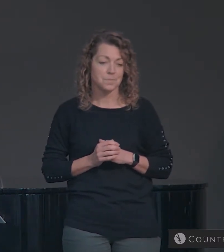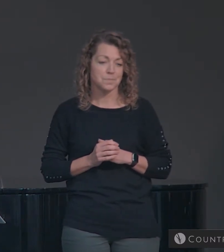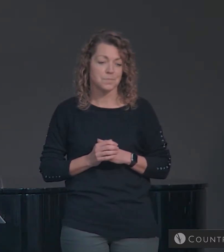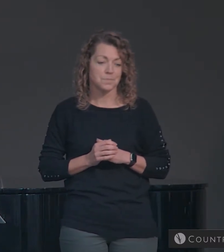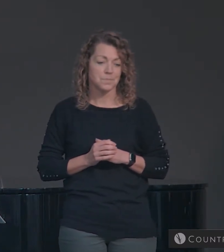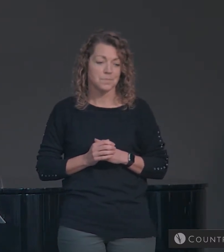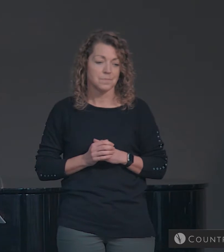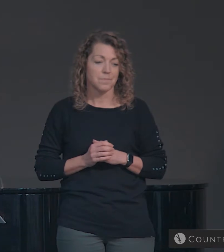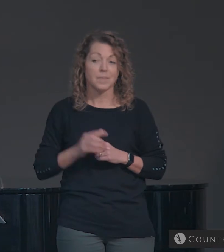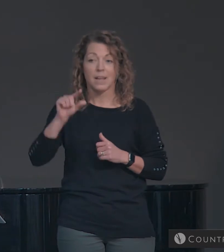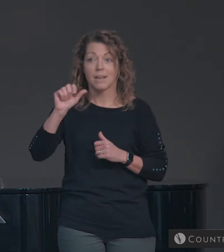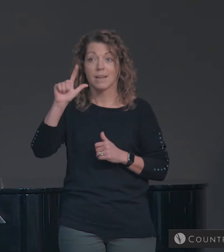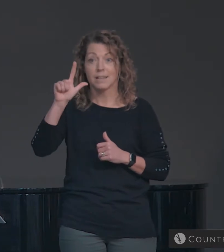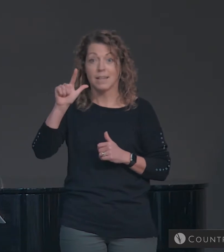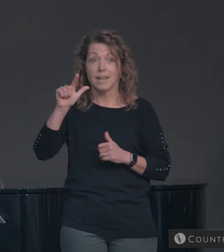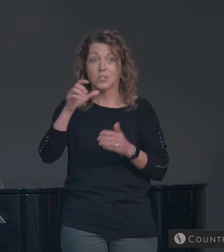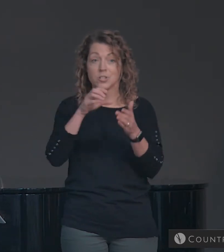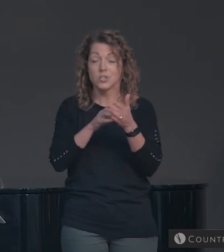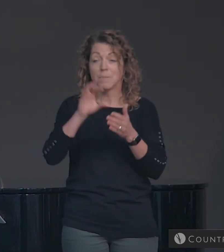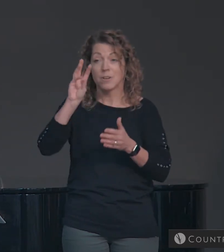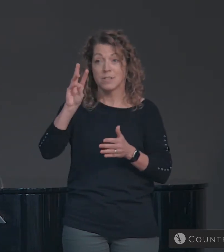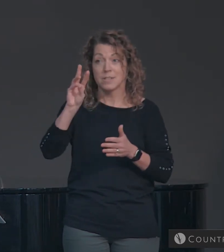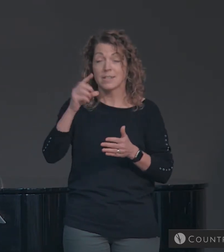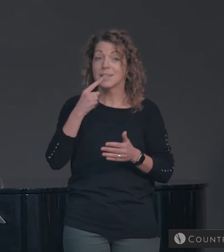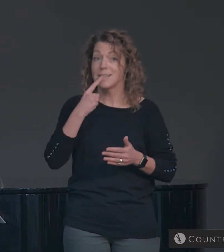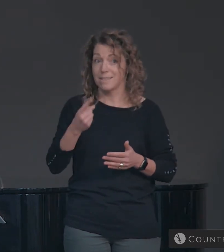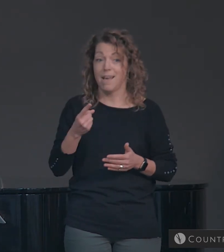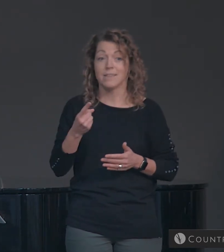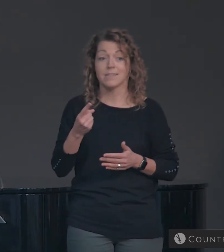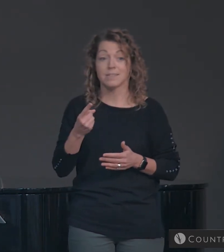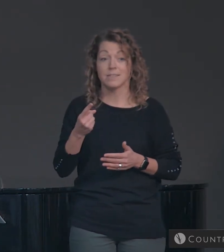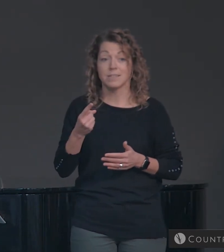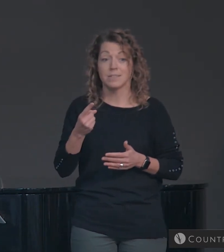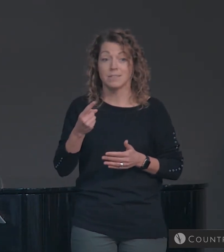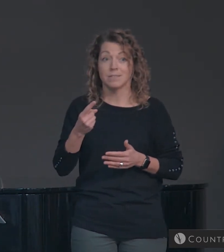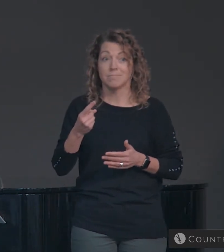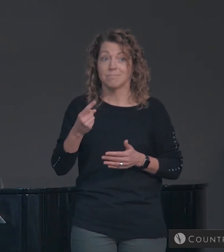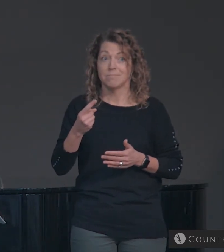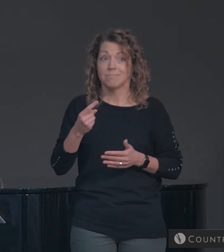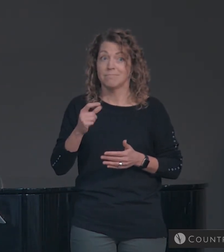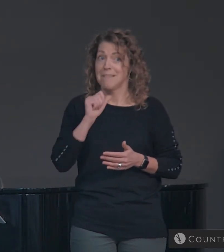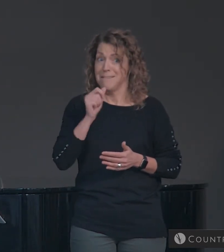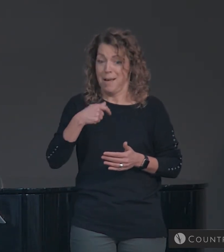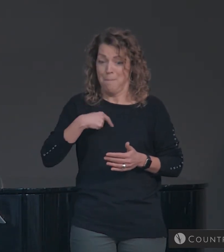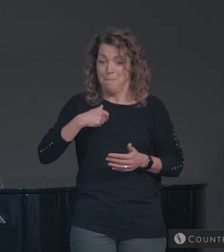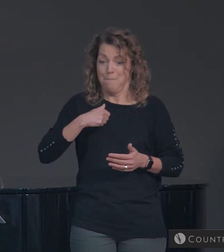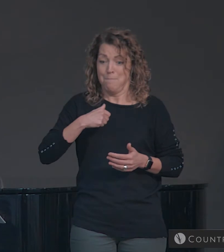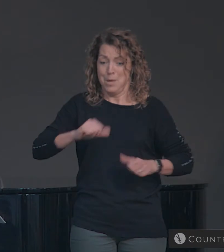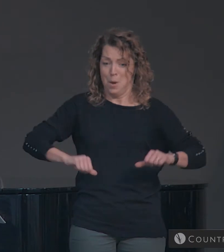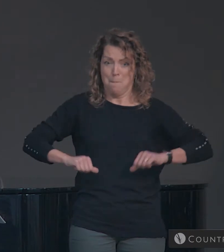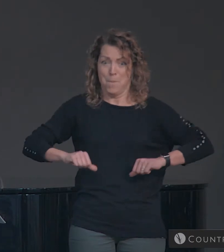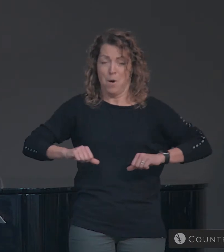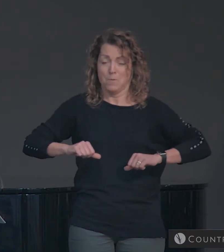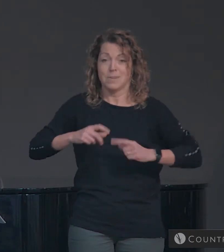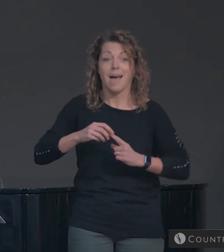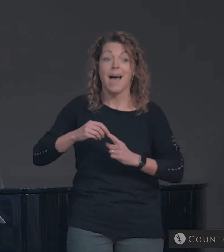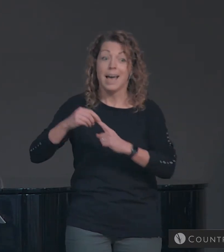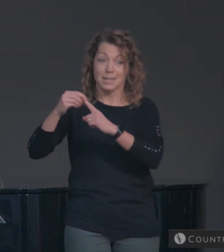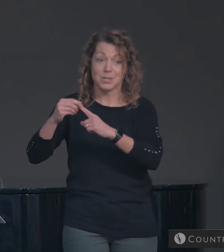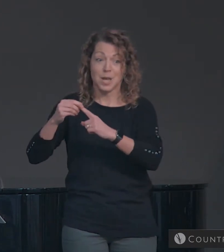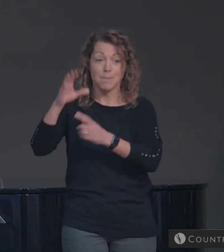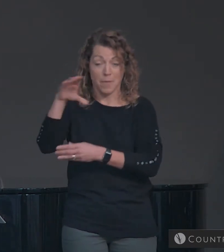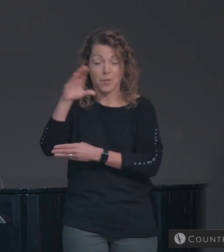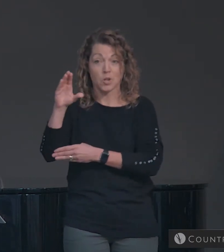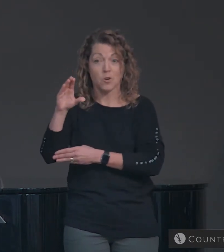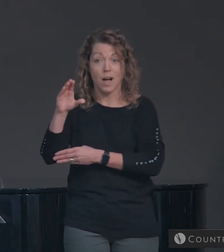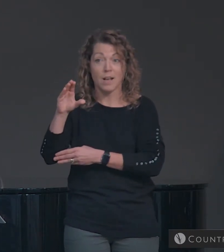Galatians chapter 6 and verse 14 says But far be it for me to boast Except in the cross of the Lord